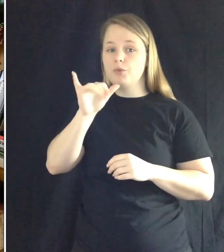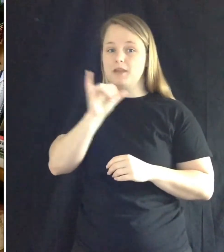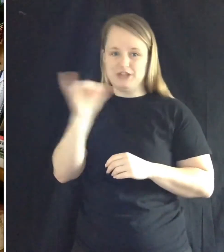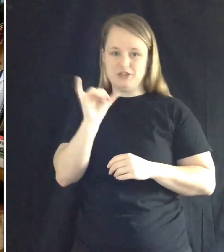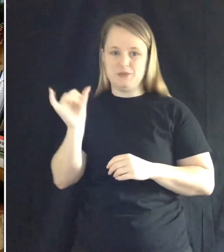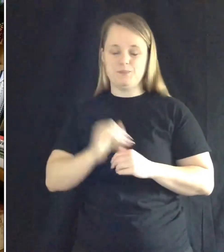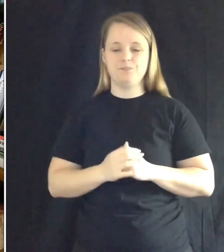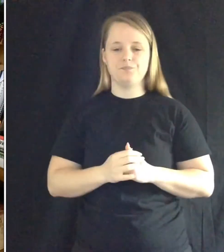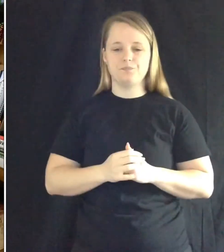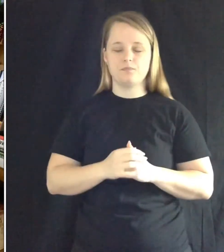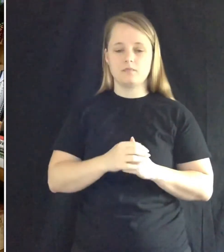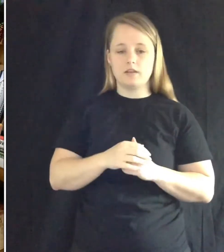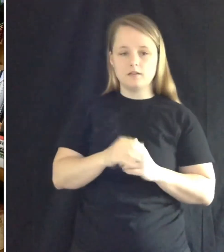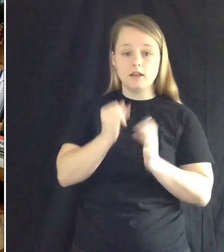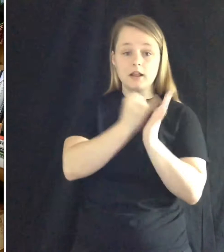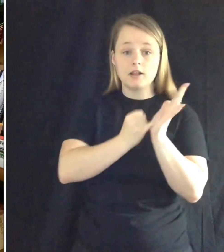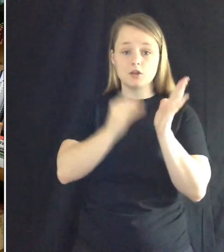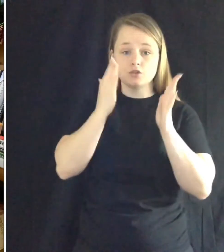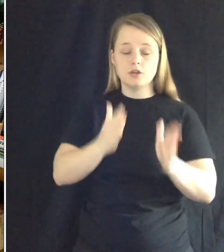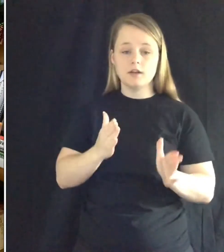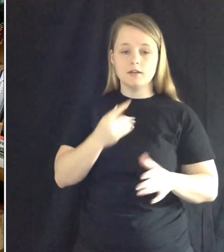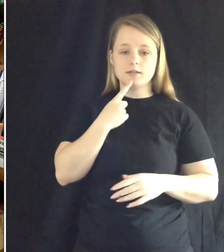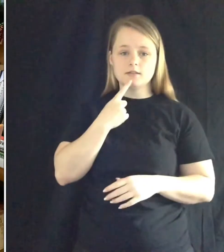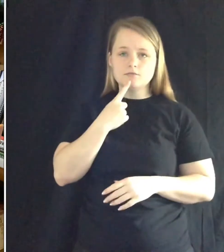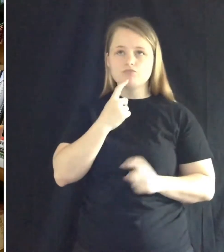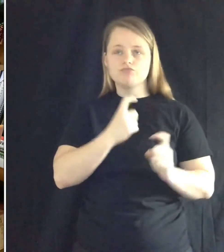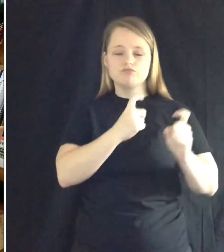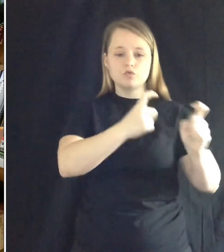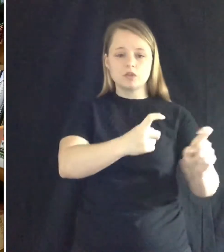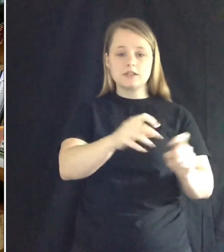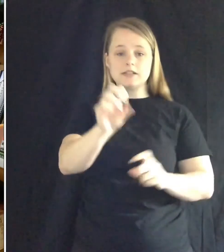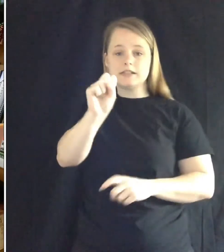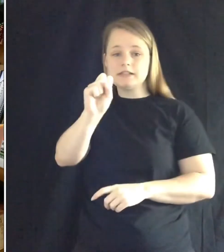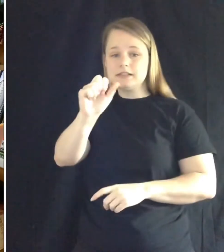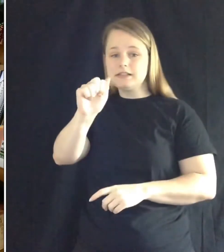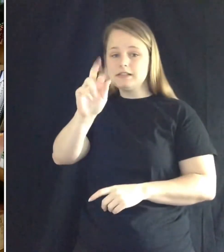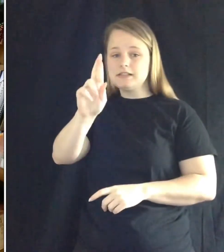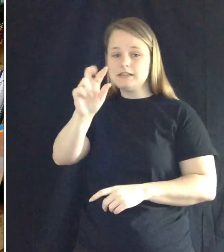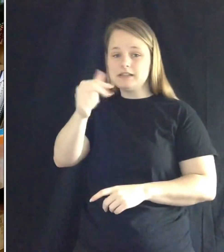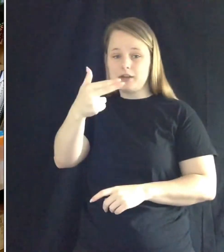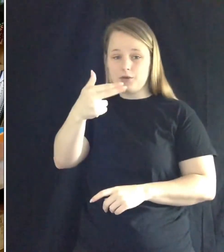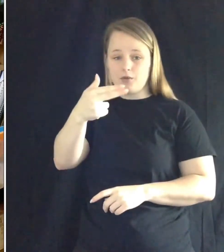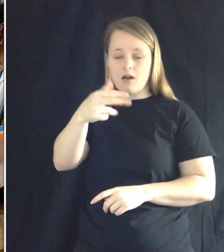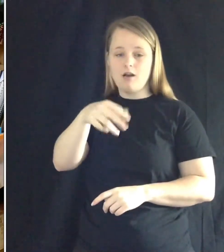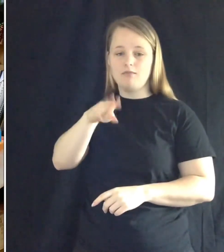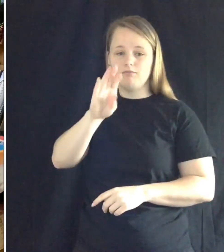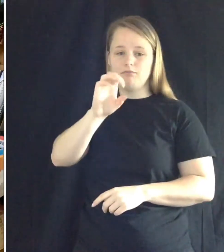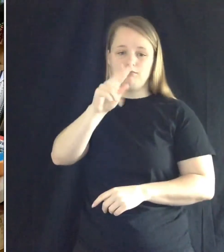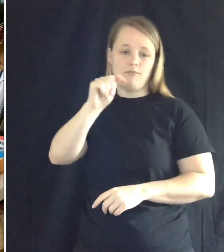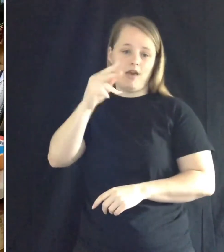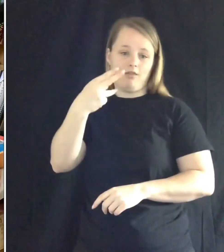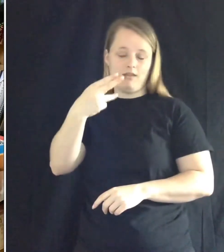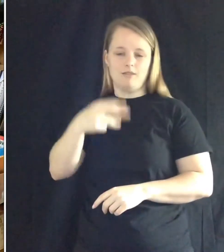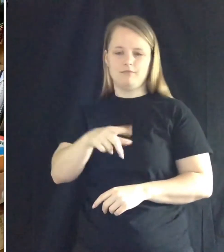And Frank, the illustrator, says that it's for Sarah Beth Kalajian, Sarasota Library Leader.